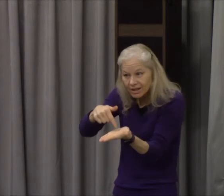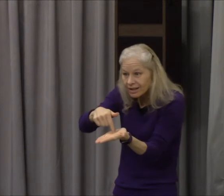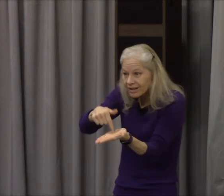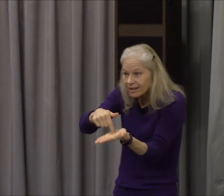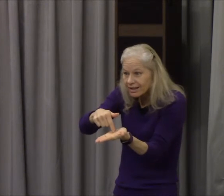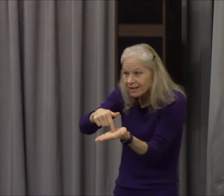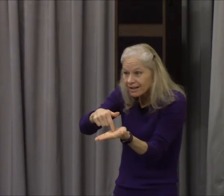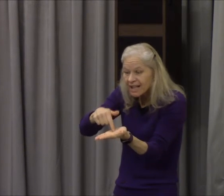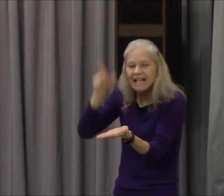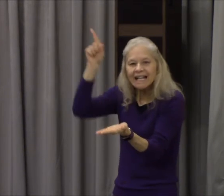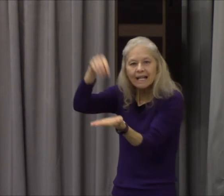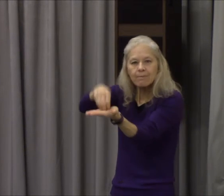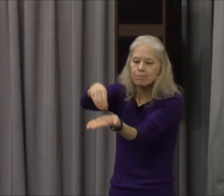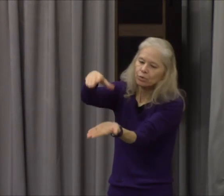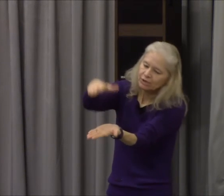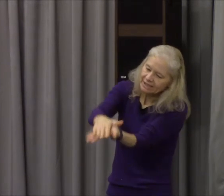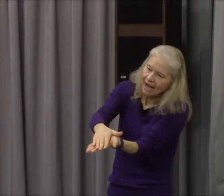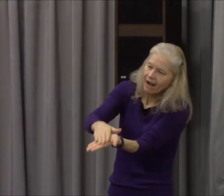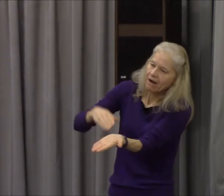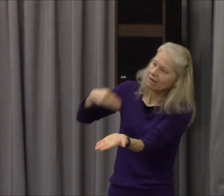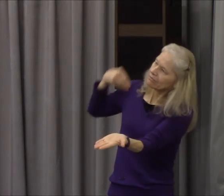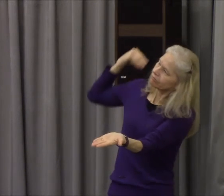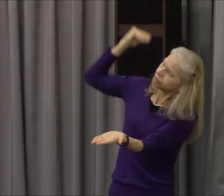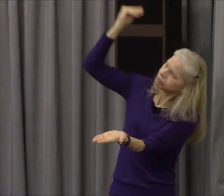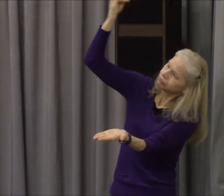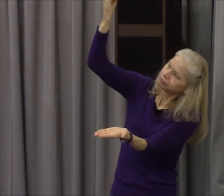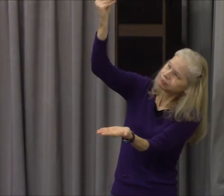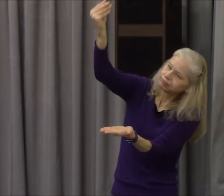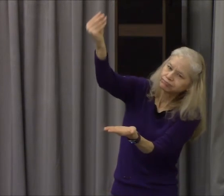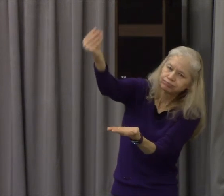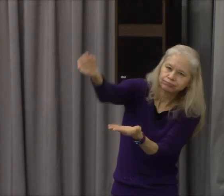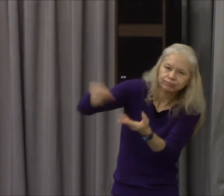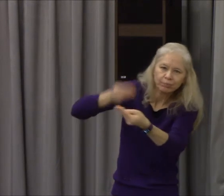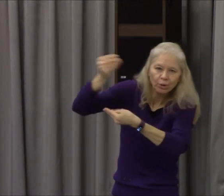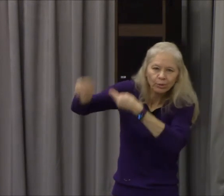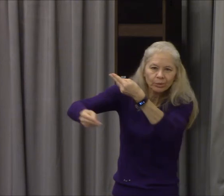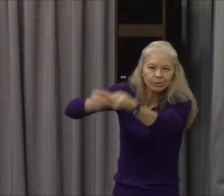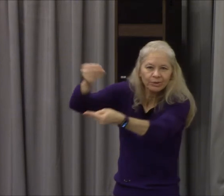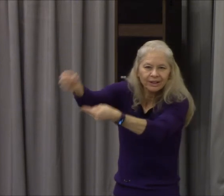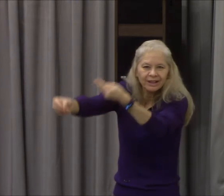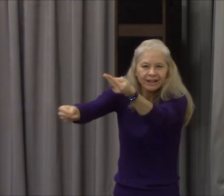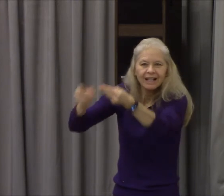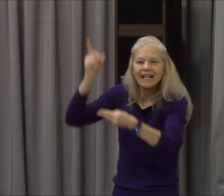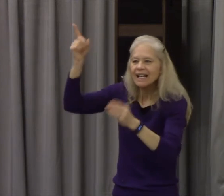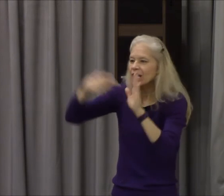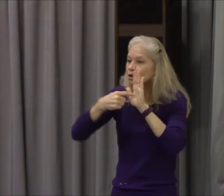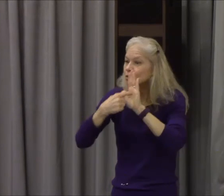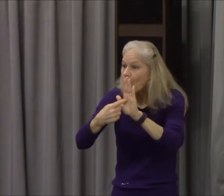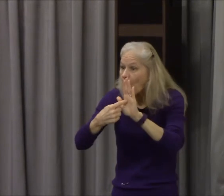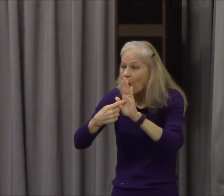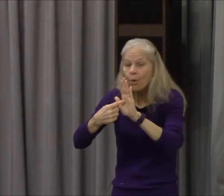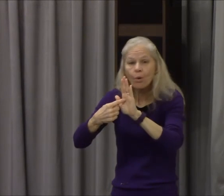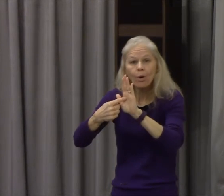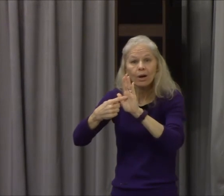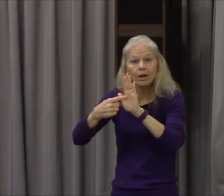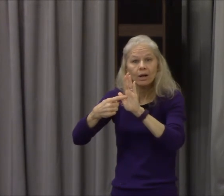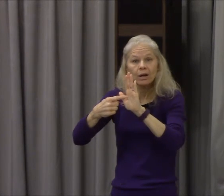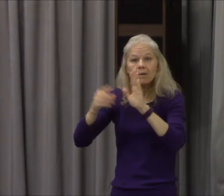his progressive revelation to mankind he's shown us more and more of himself and he's given us the